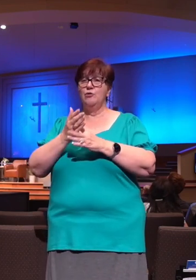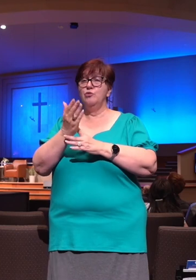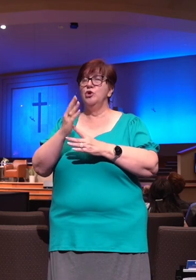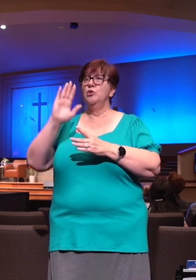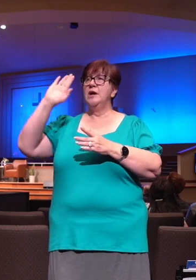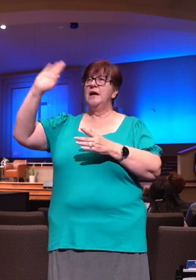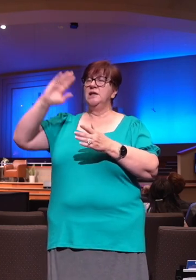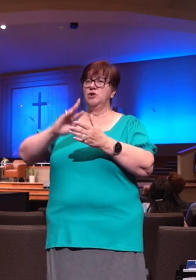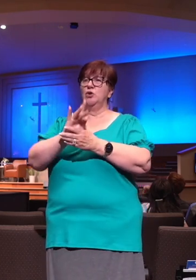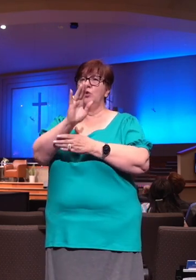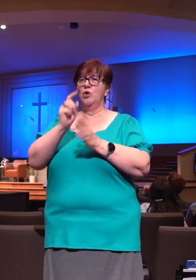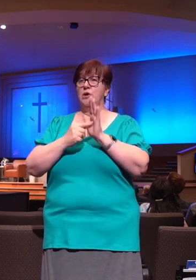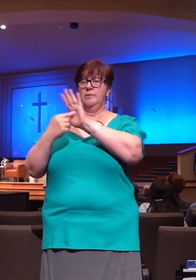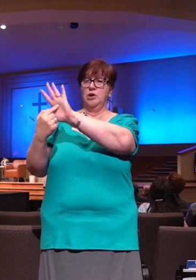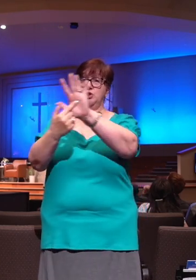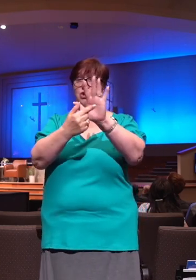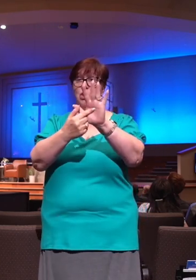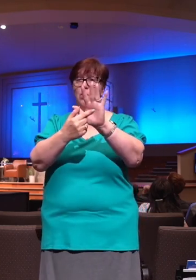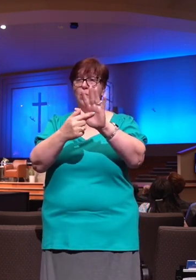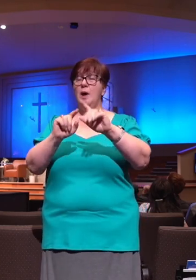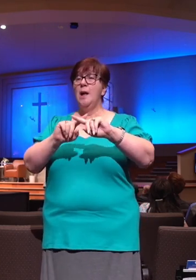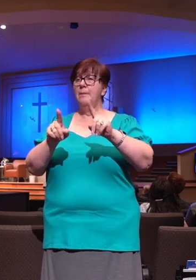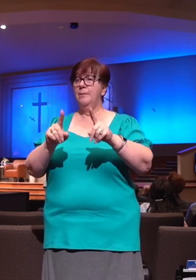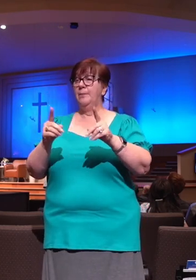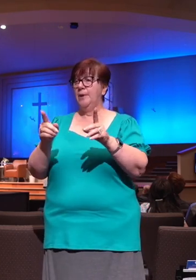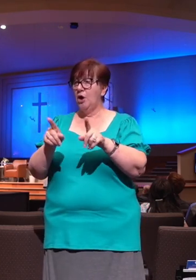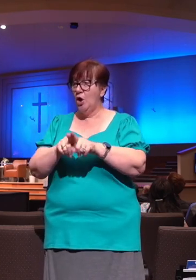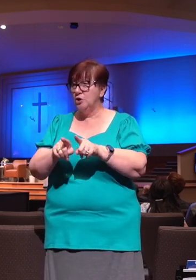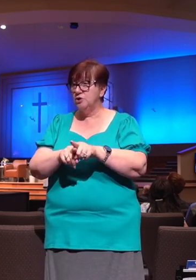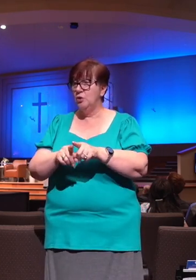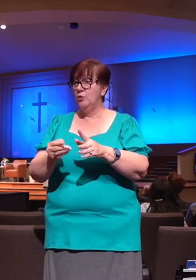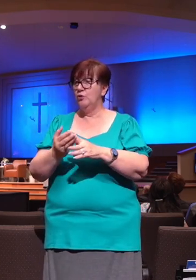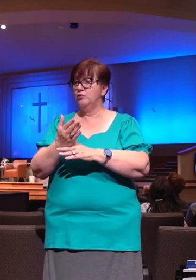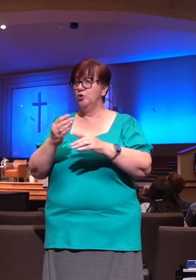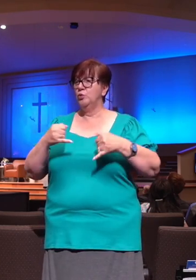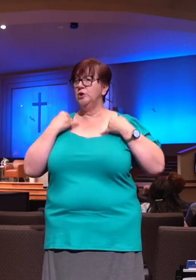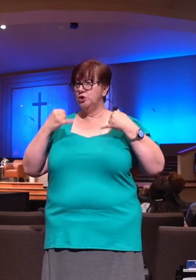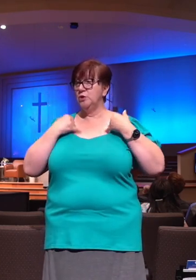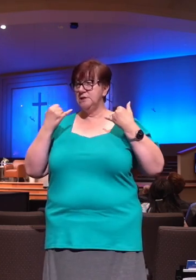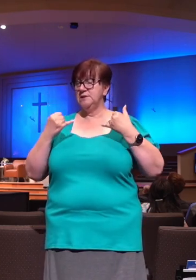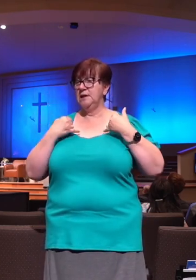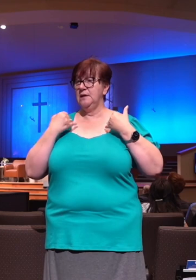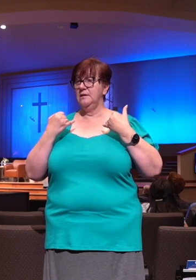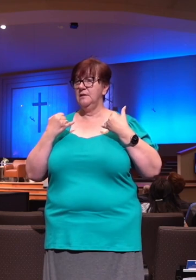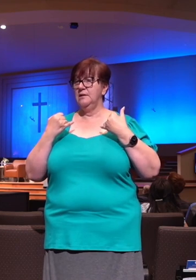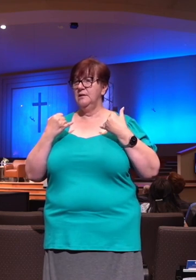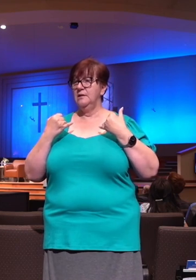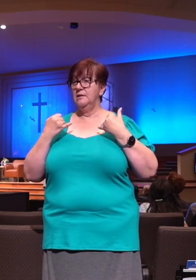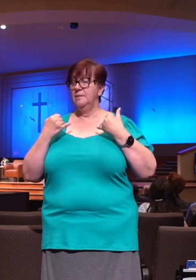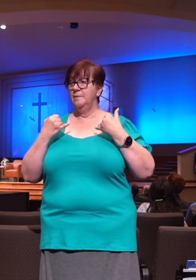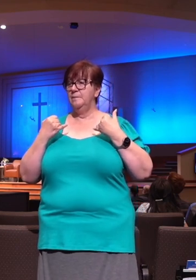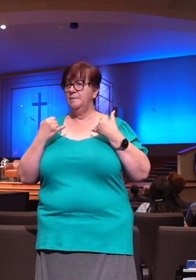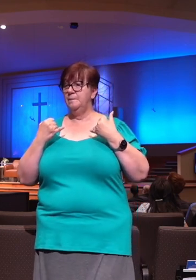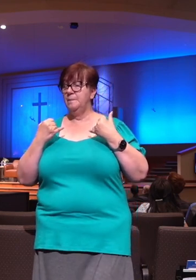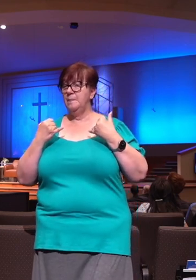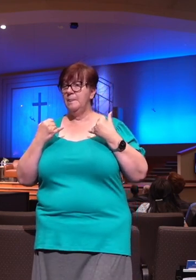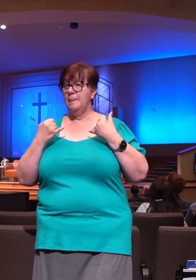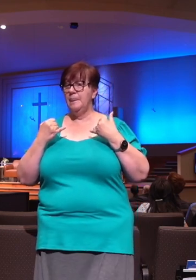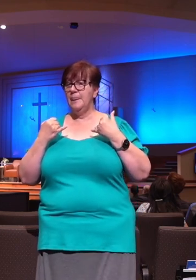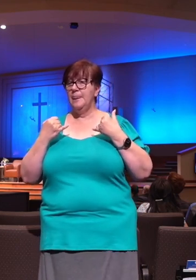When those that see it delight in it, God is more glorified than if they only see it. And so what we find here is